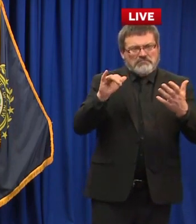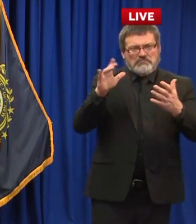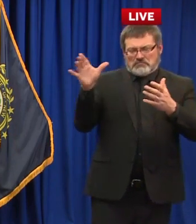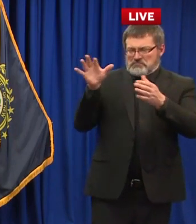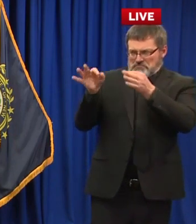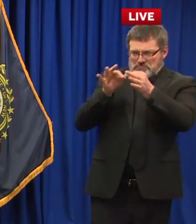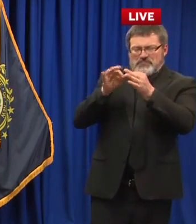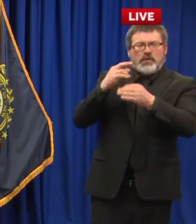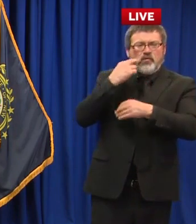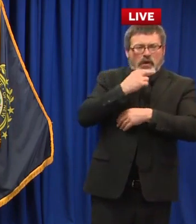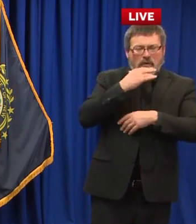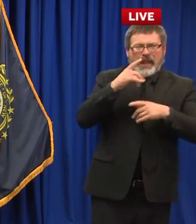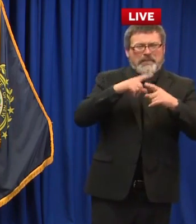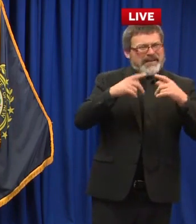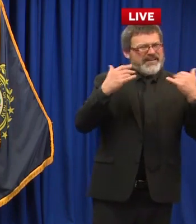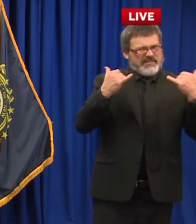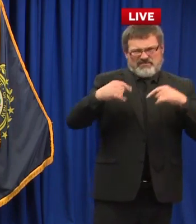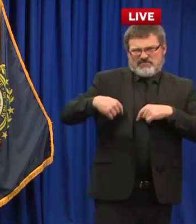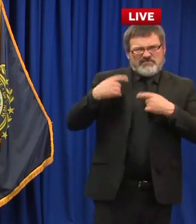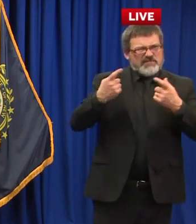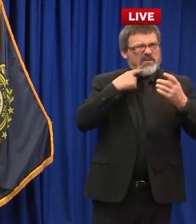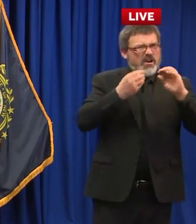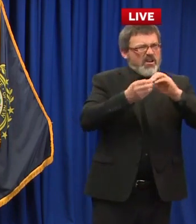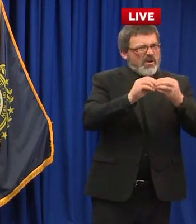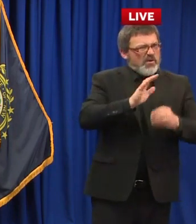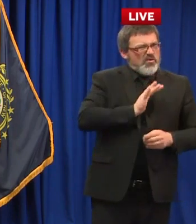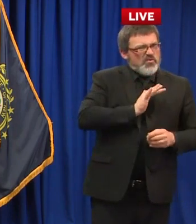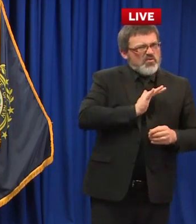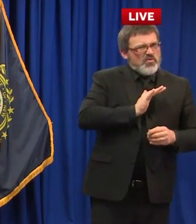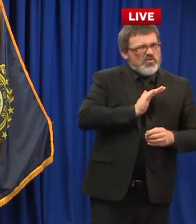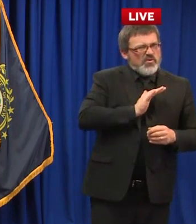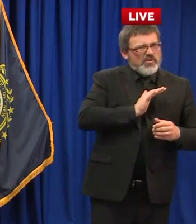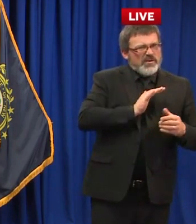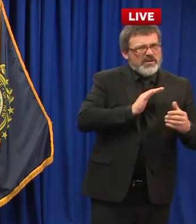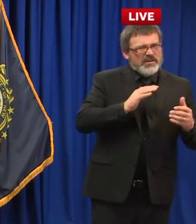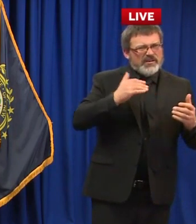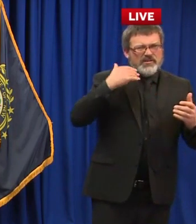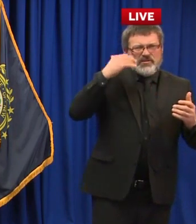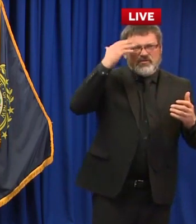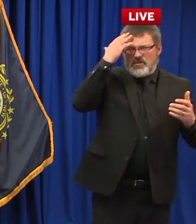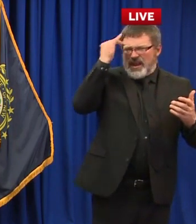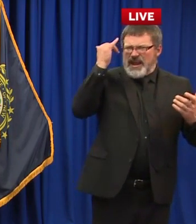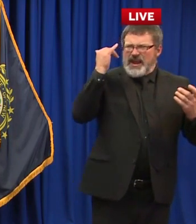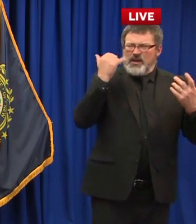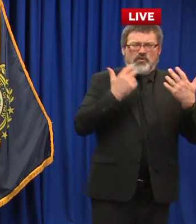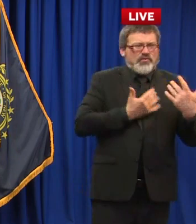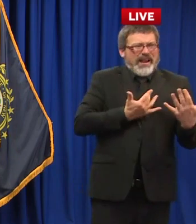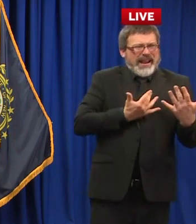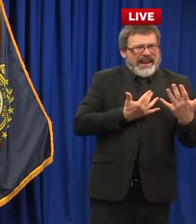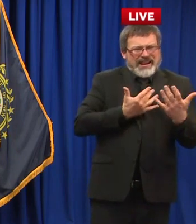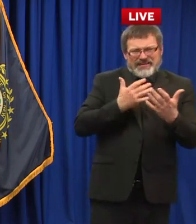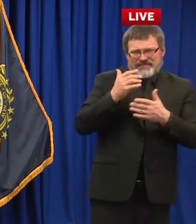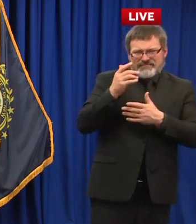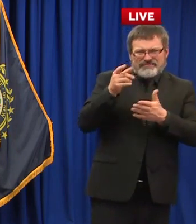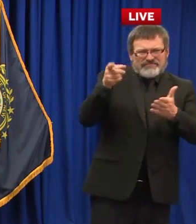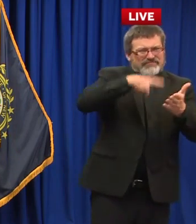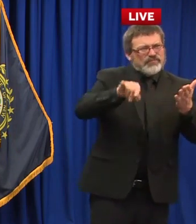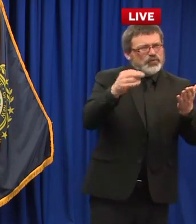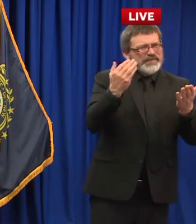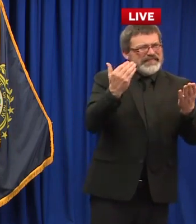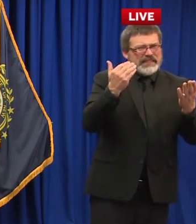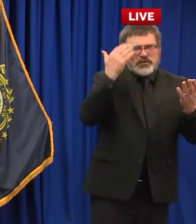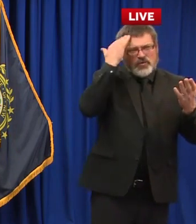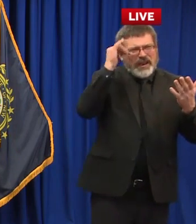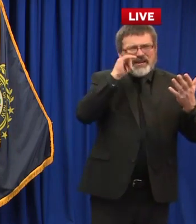now what's what's what what does safety gain from another nine days are you talking about in terms of the stay-at-home order in particular because other industries